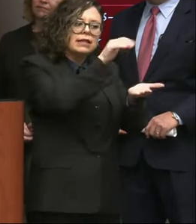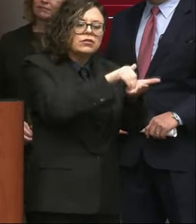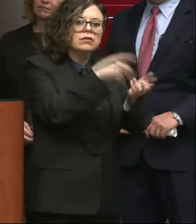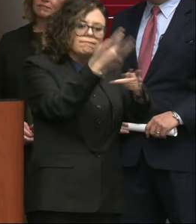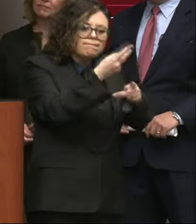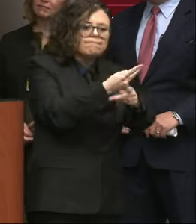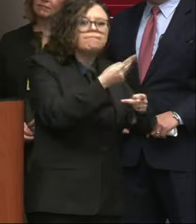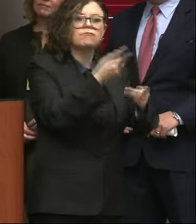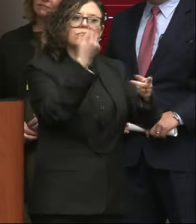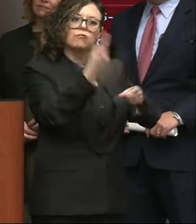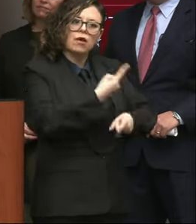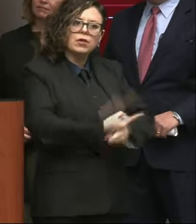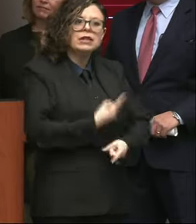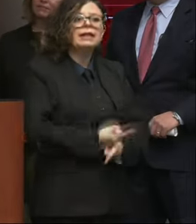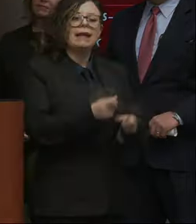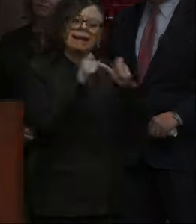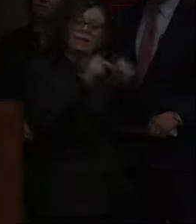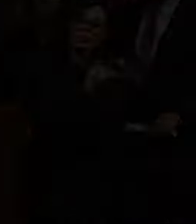properly and keep them isolated.